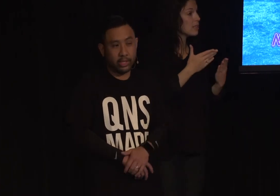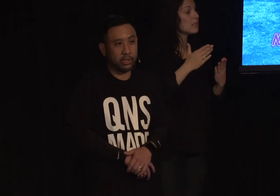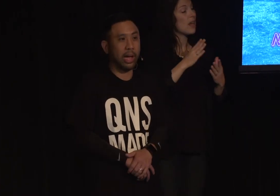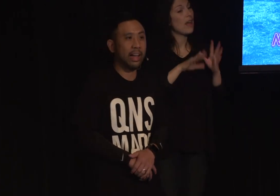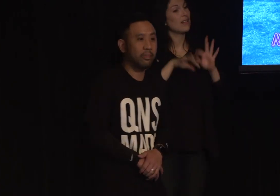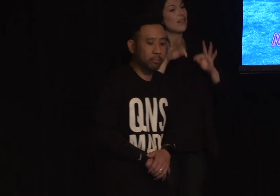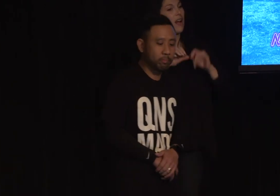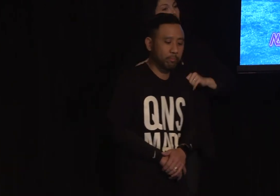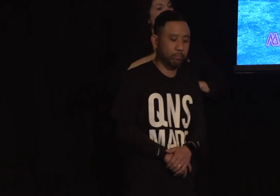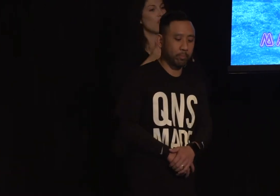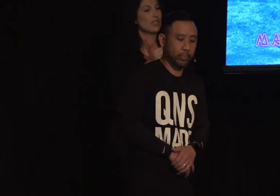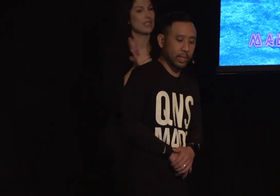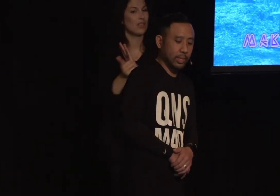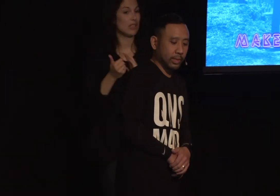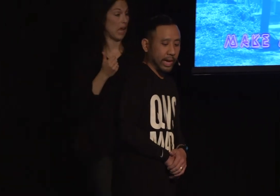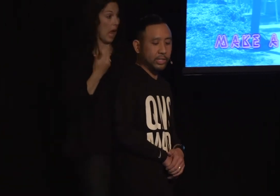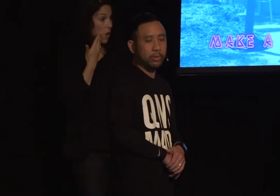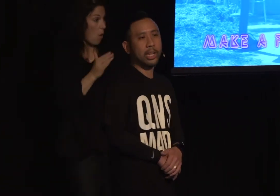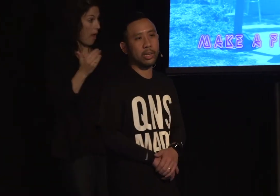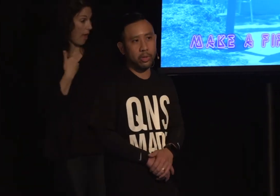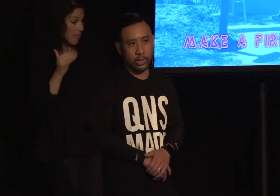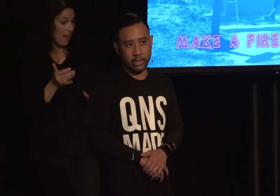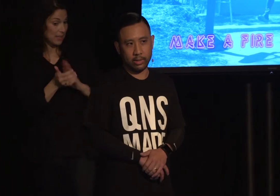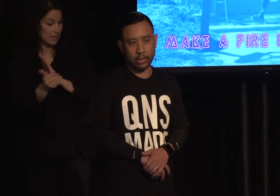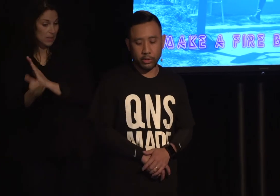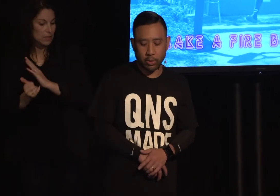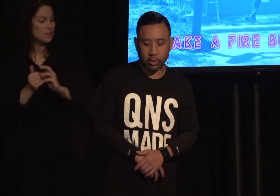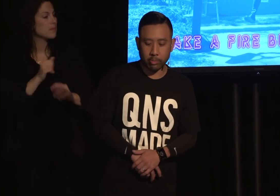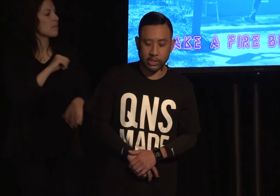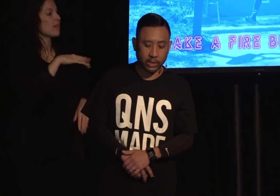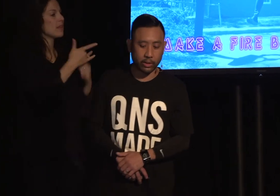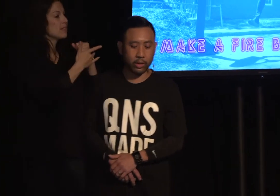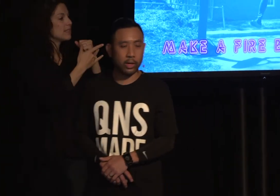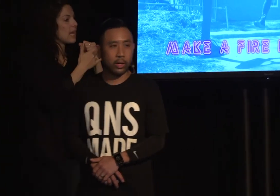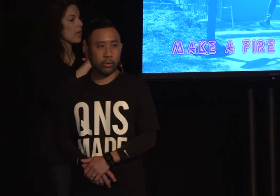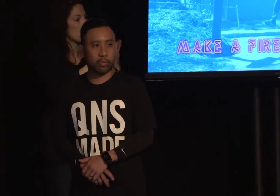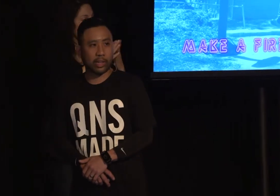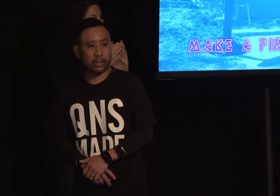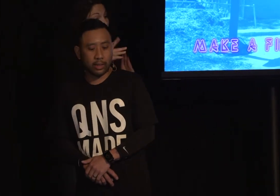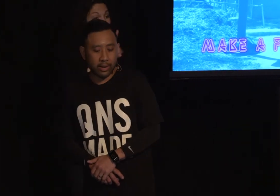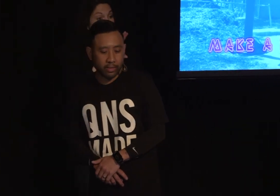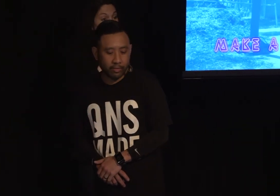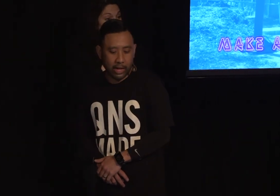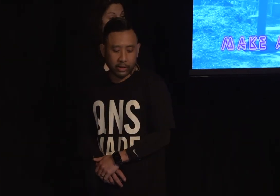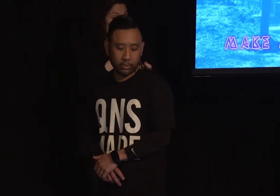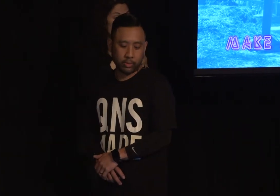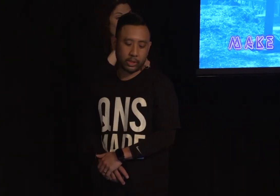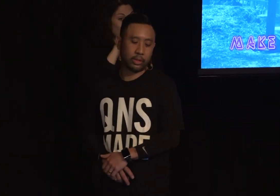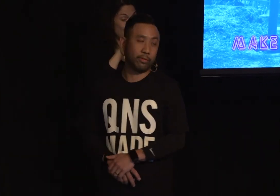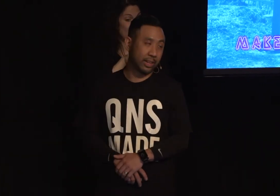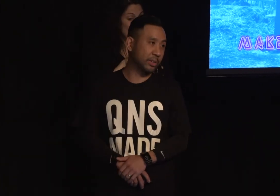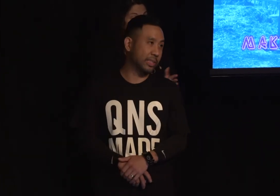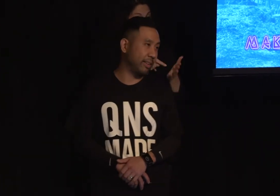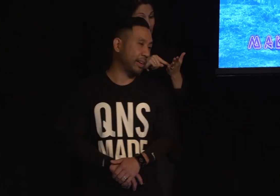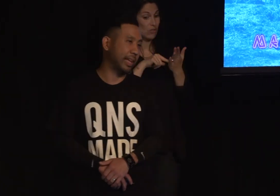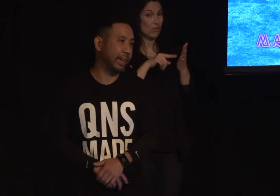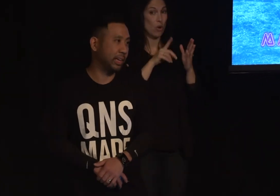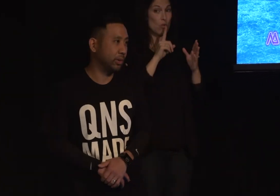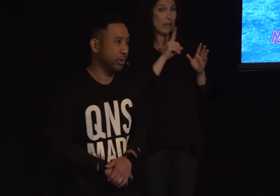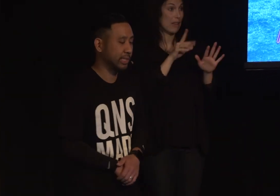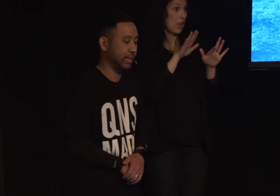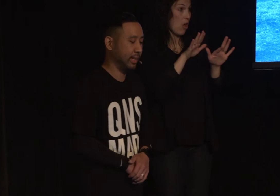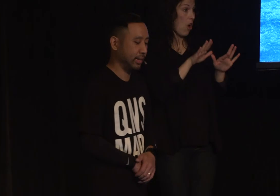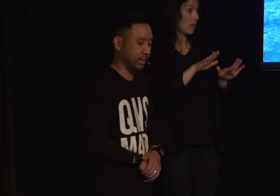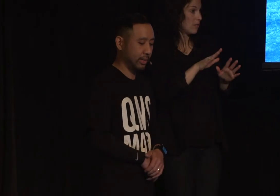didn't think you had the A2 Tech community and Duo in particular reflect a lot of the values that I found